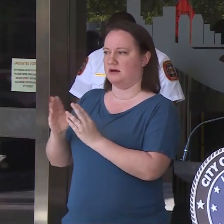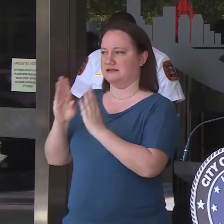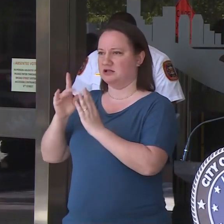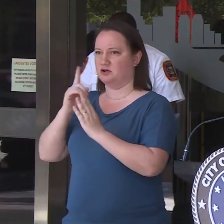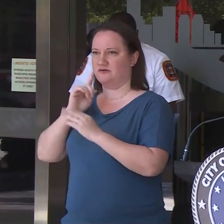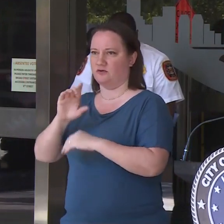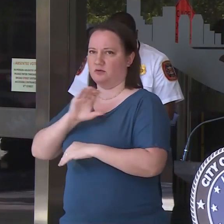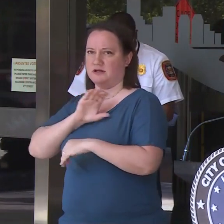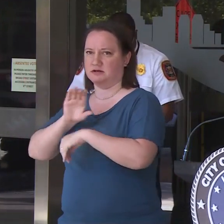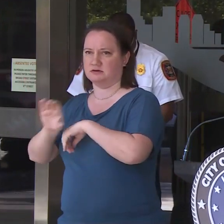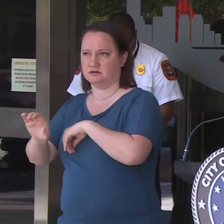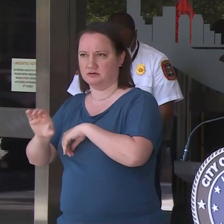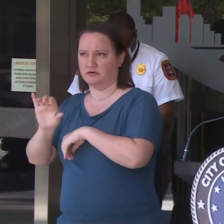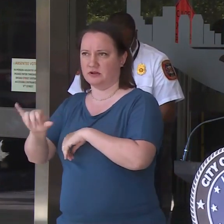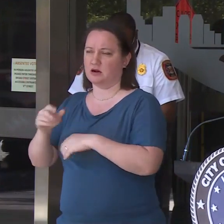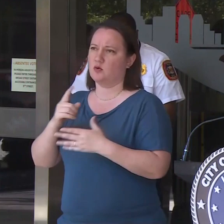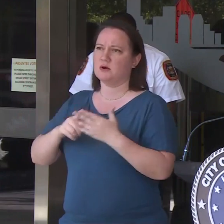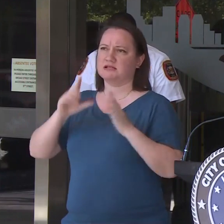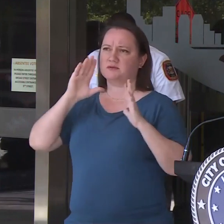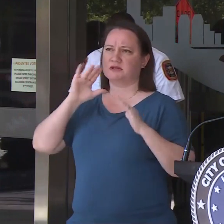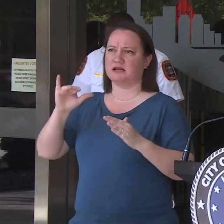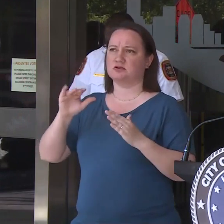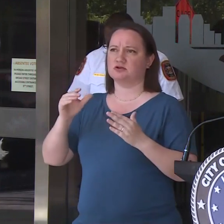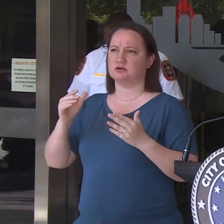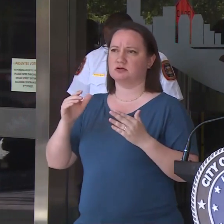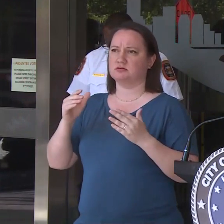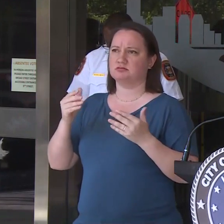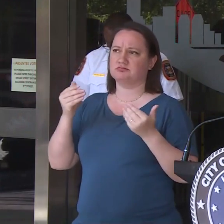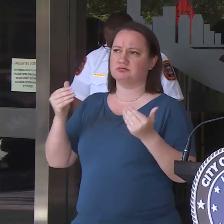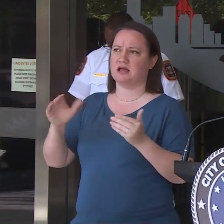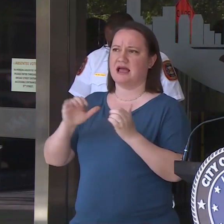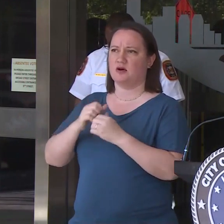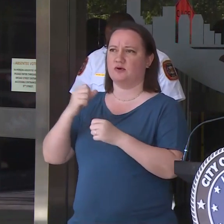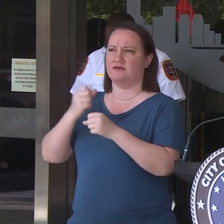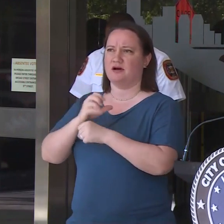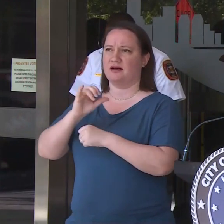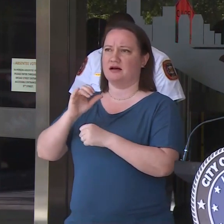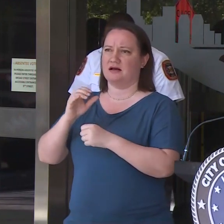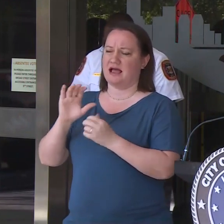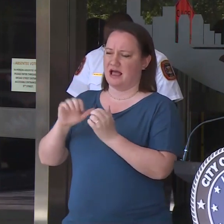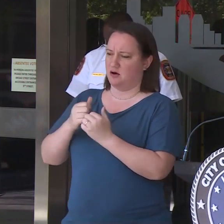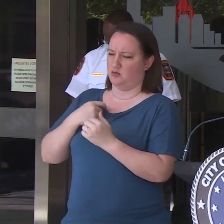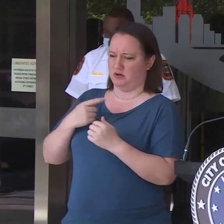What's the expectation going in, and how do we kind of fight that fine line?